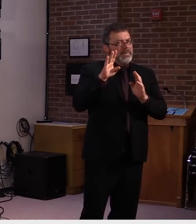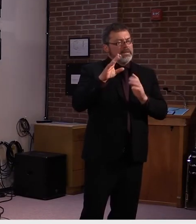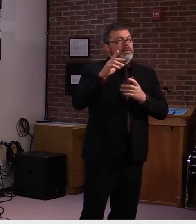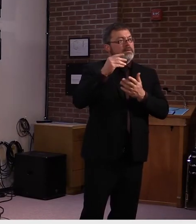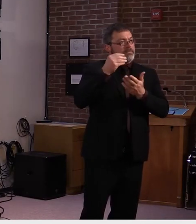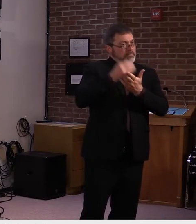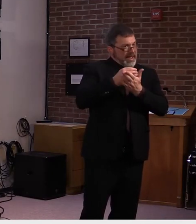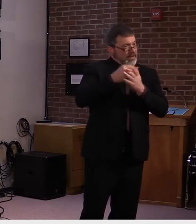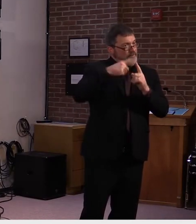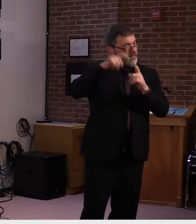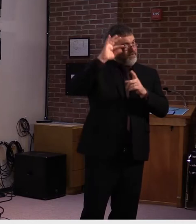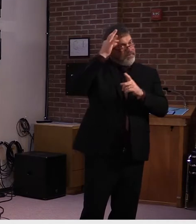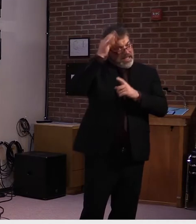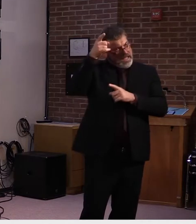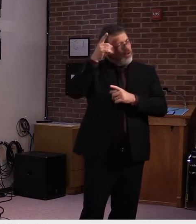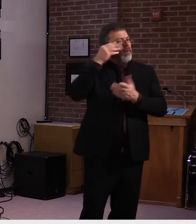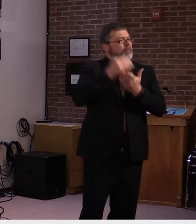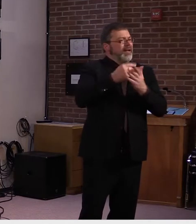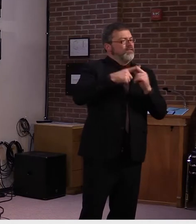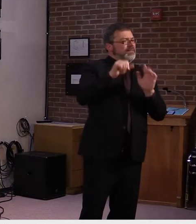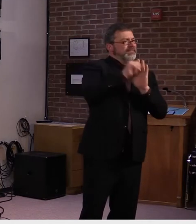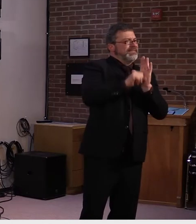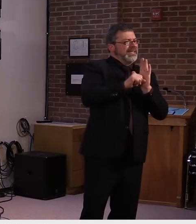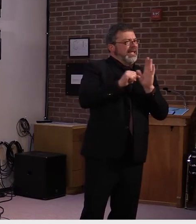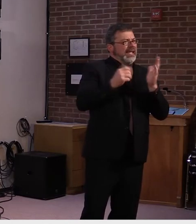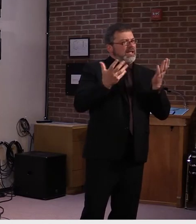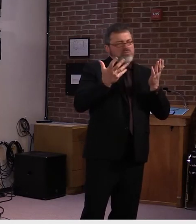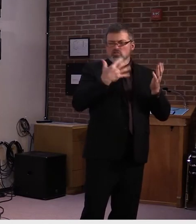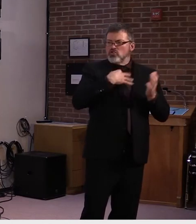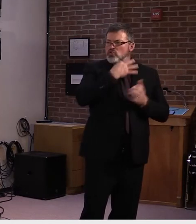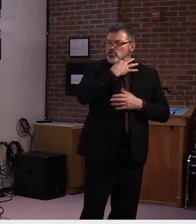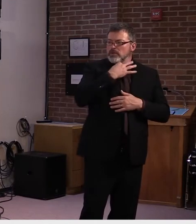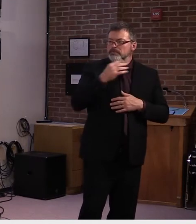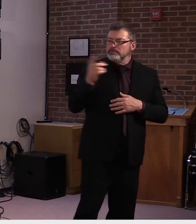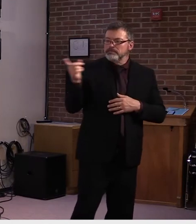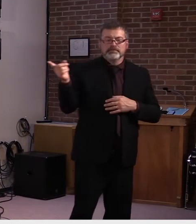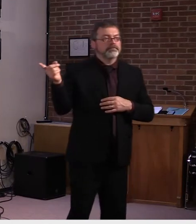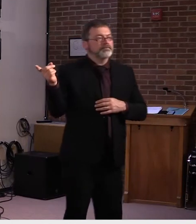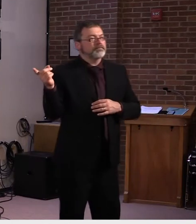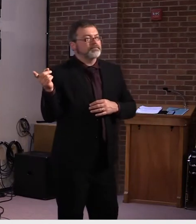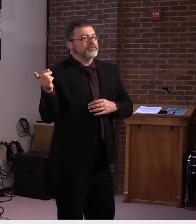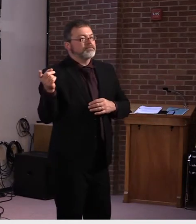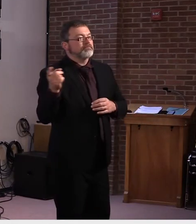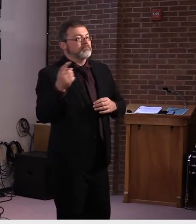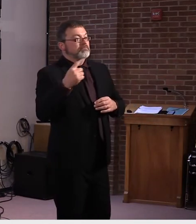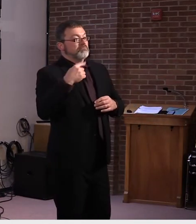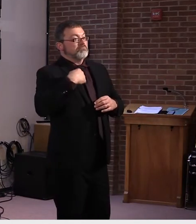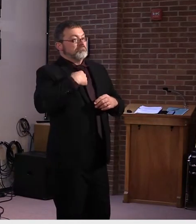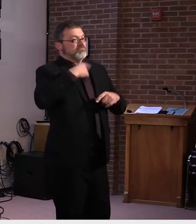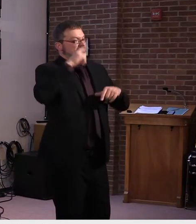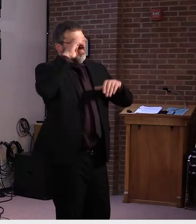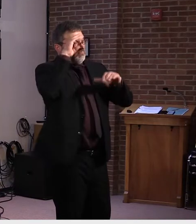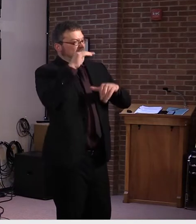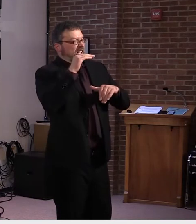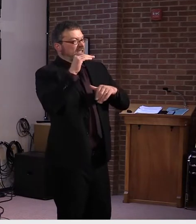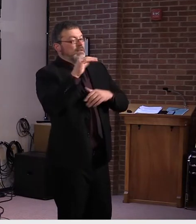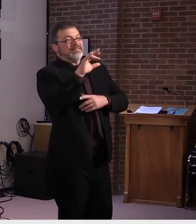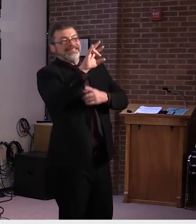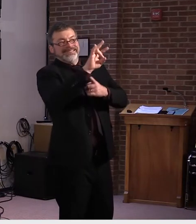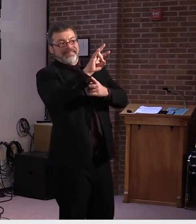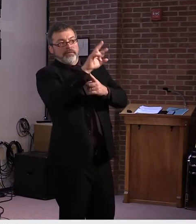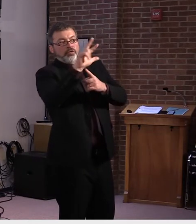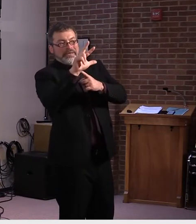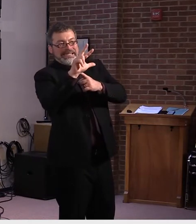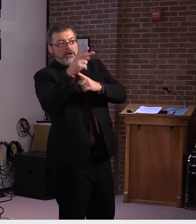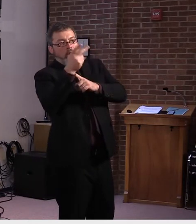Thanks, Lisa, for the question. Mike Smith here. We're anticipating 73 will be needed. And we're